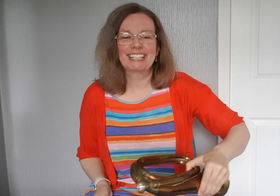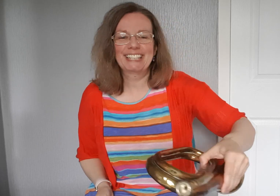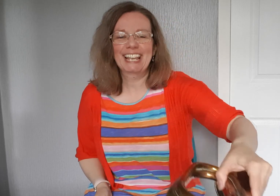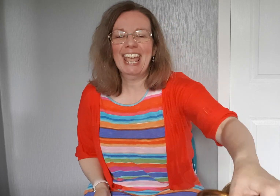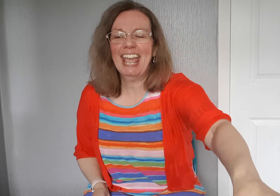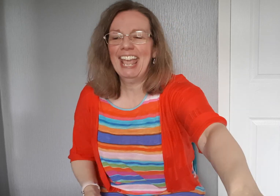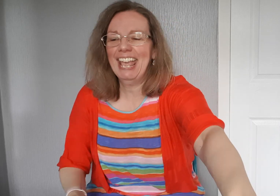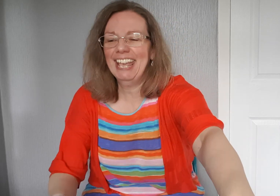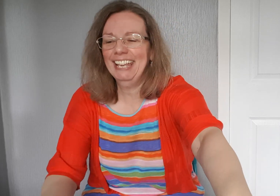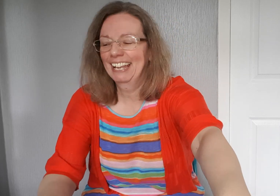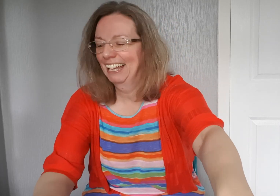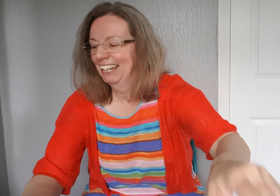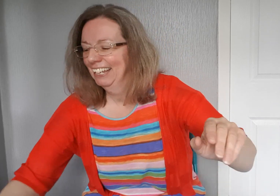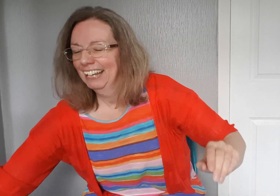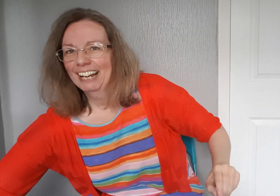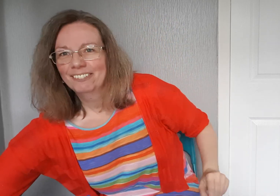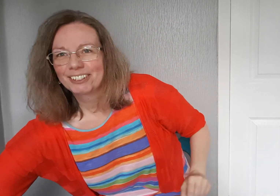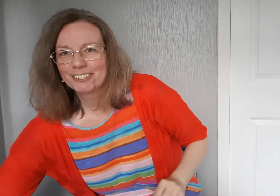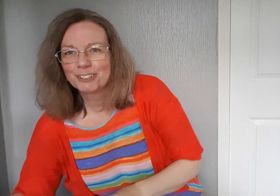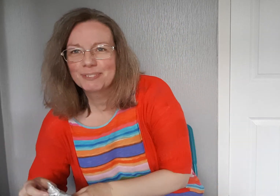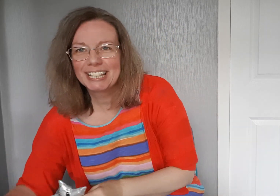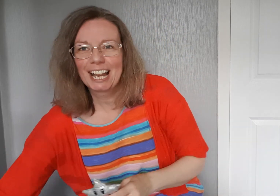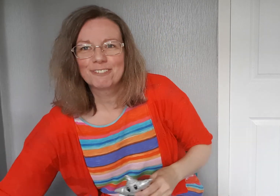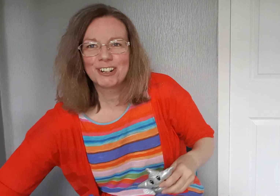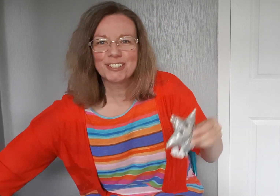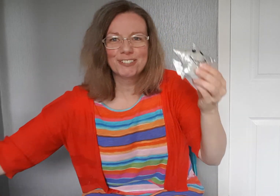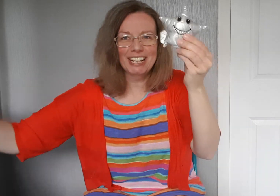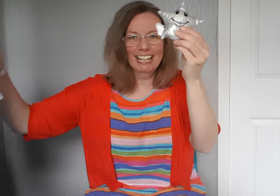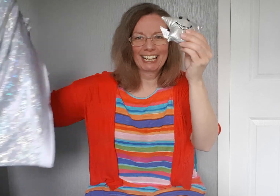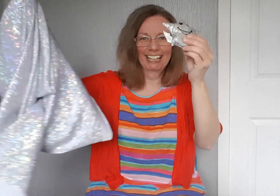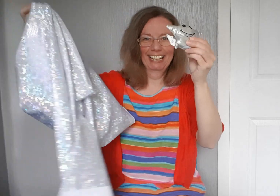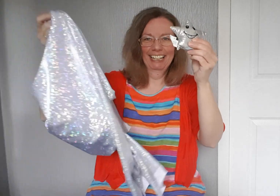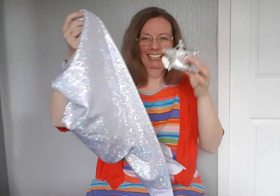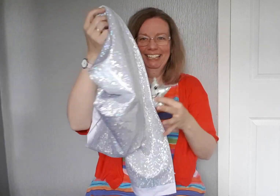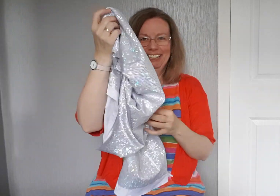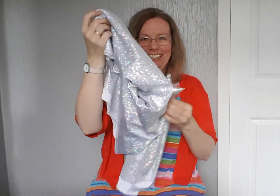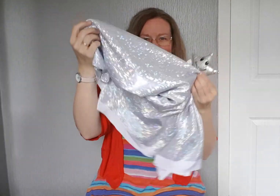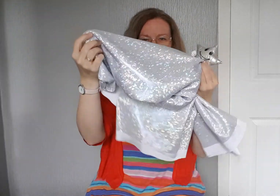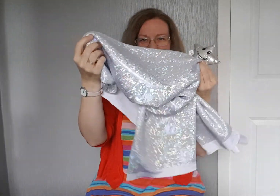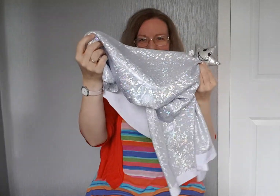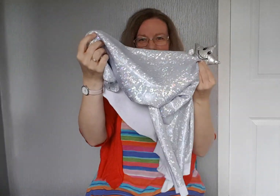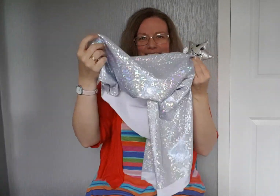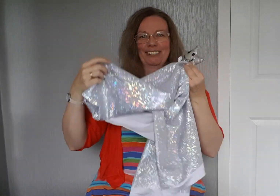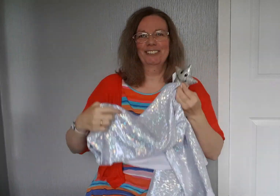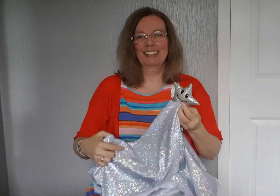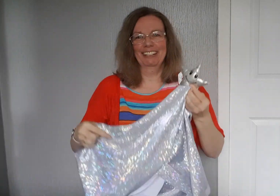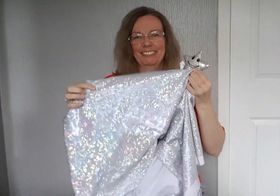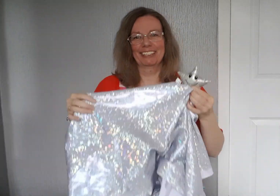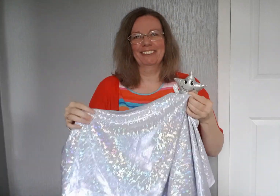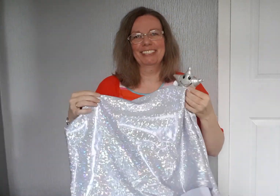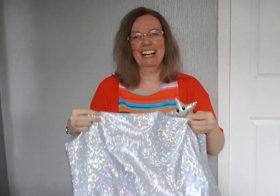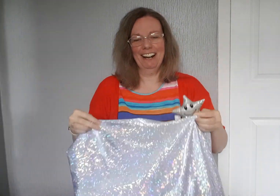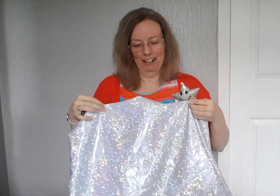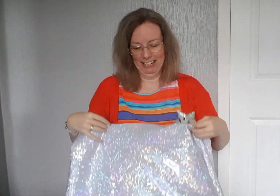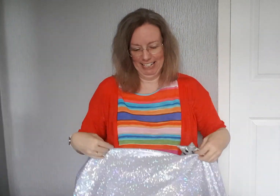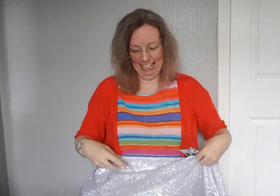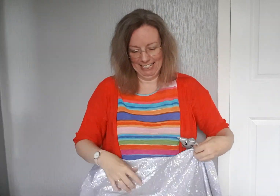sing. What song do we sing after our story? Twinkle twinkle little star. Are you ready?